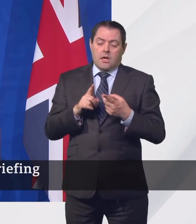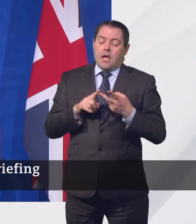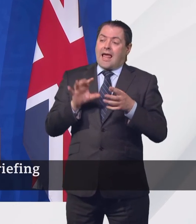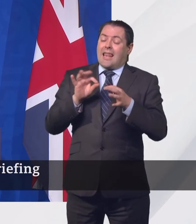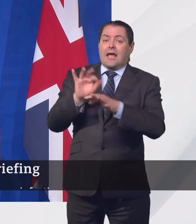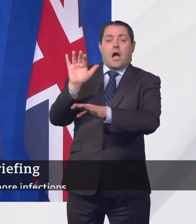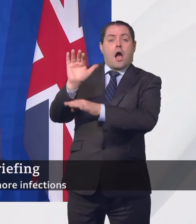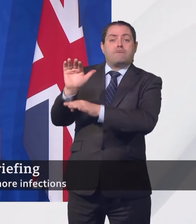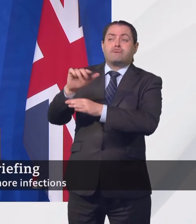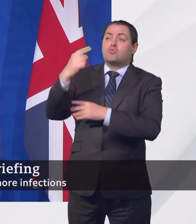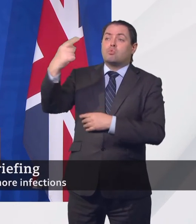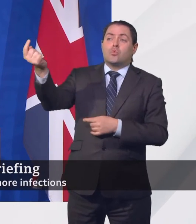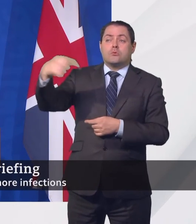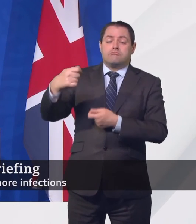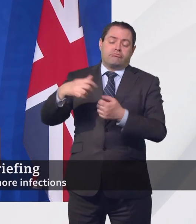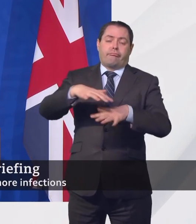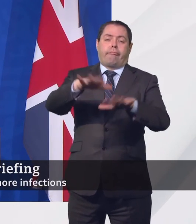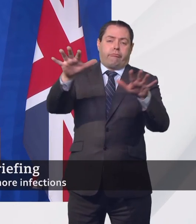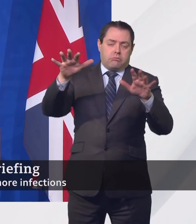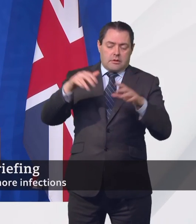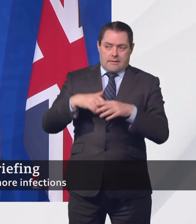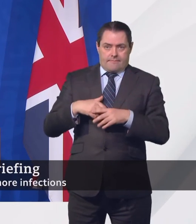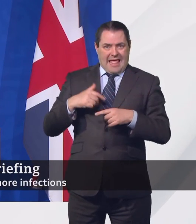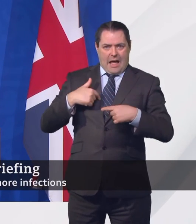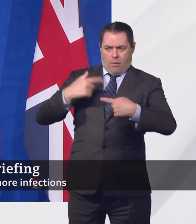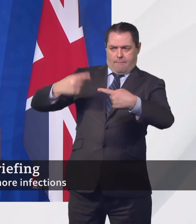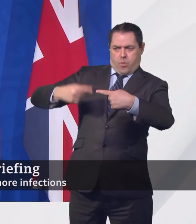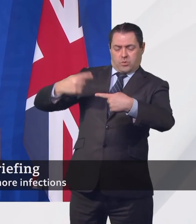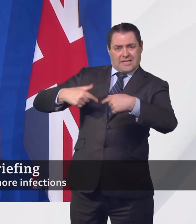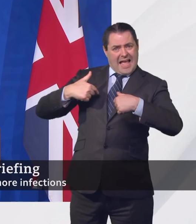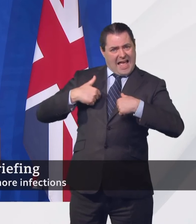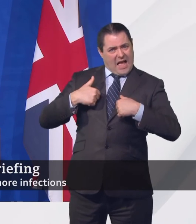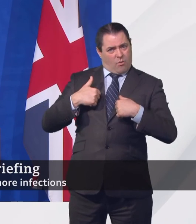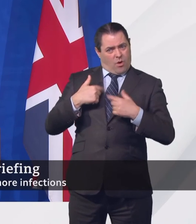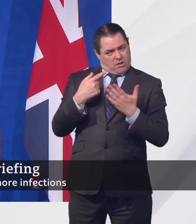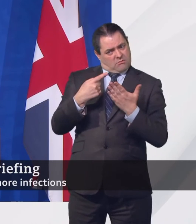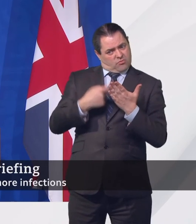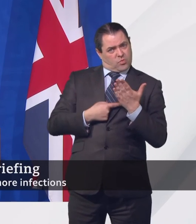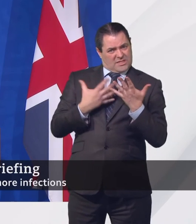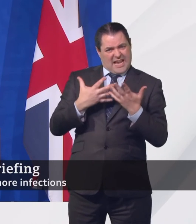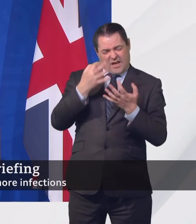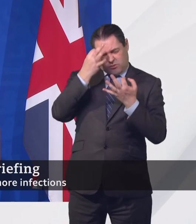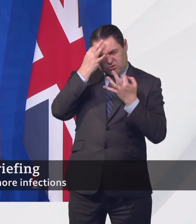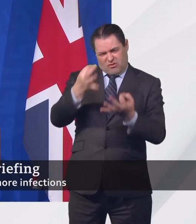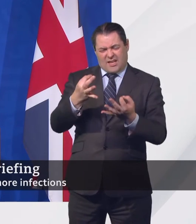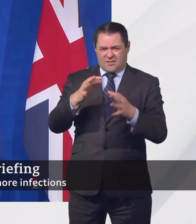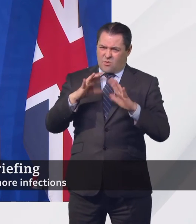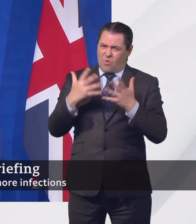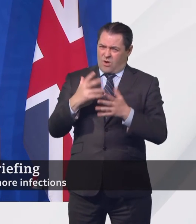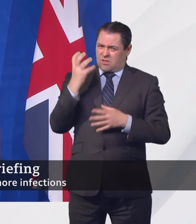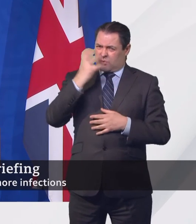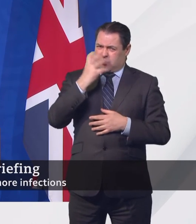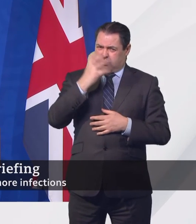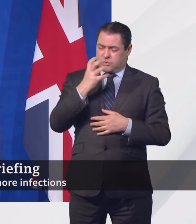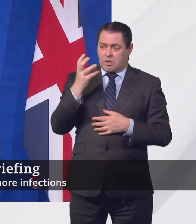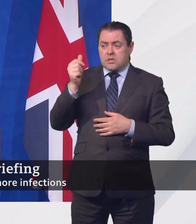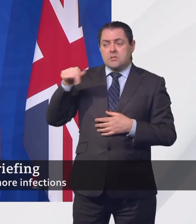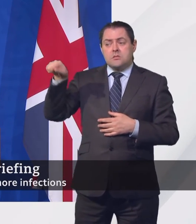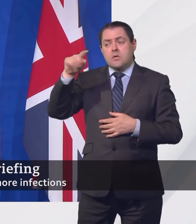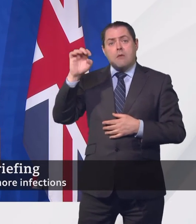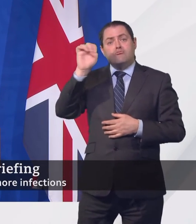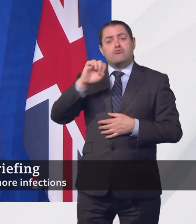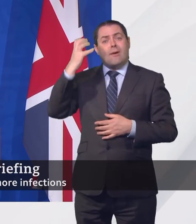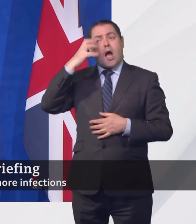variants from abroad and our border regime, we have one of the toughest regimes in the world. Well, European countries, Jasmine, don't even have,